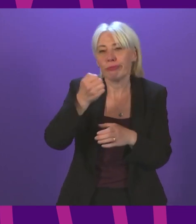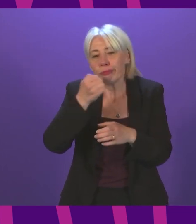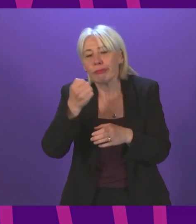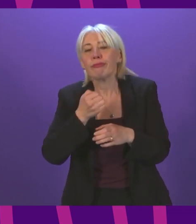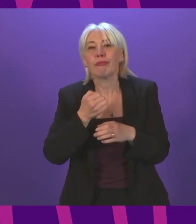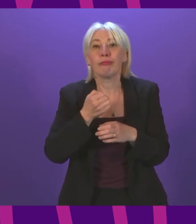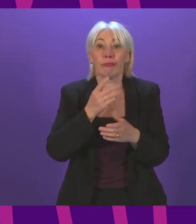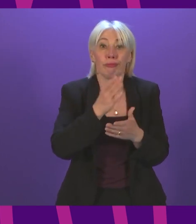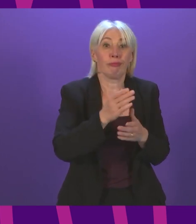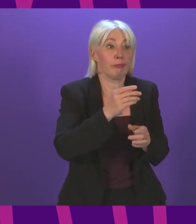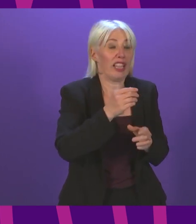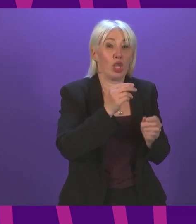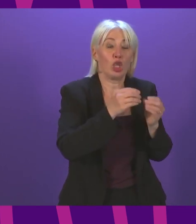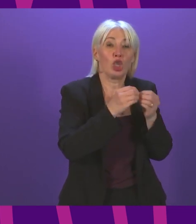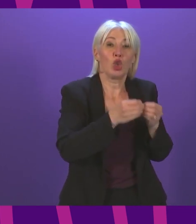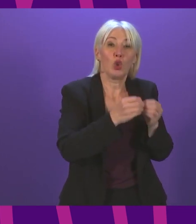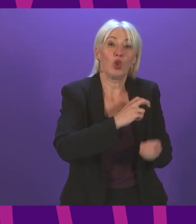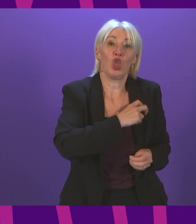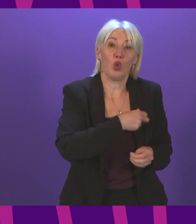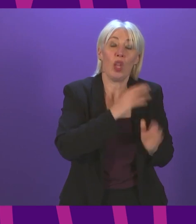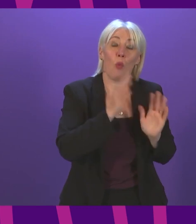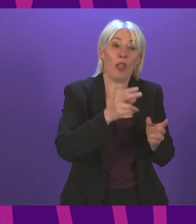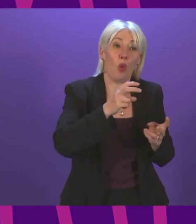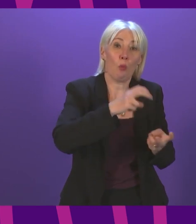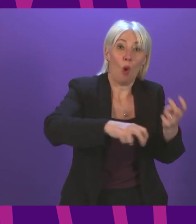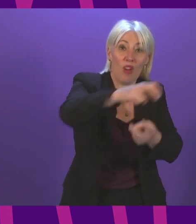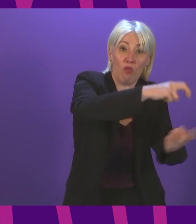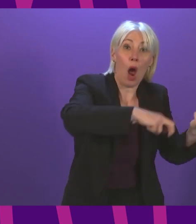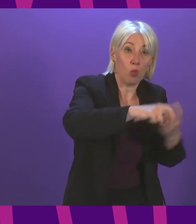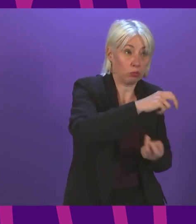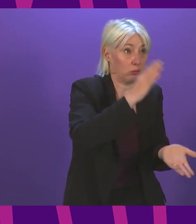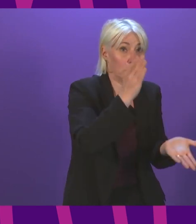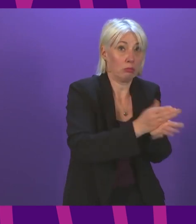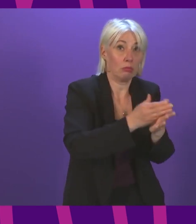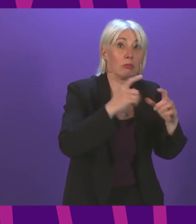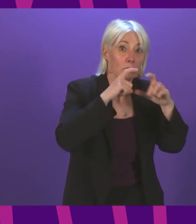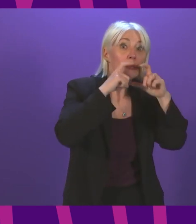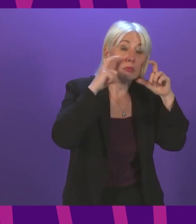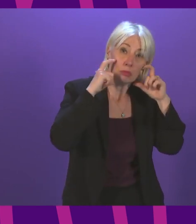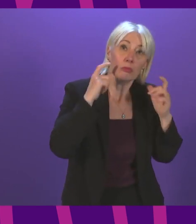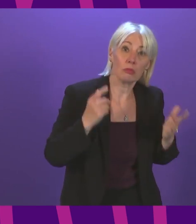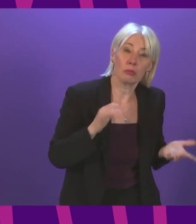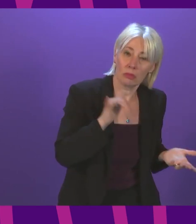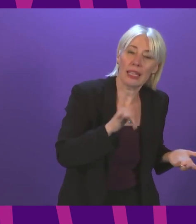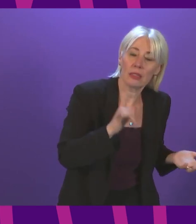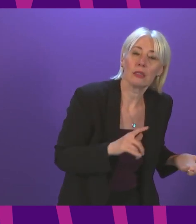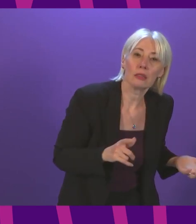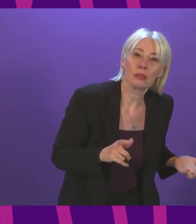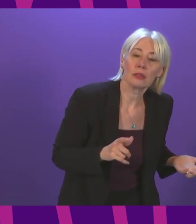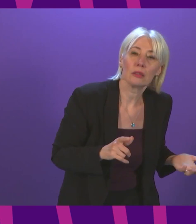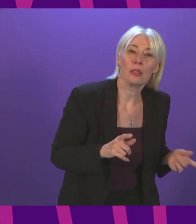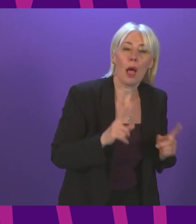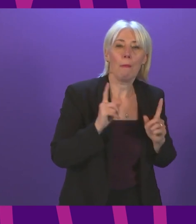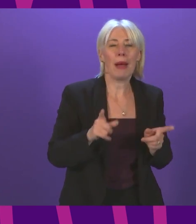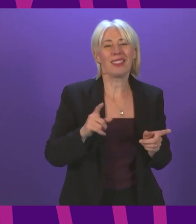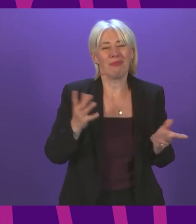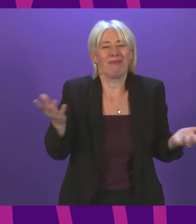student unions, for example, while moving around, it is a requirement to wear a face covering. One of